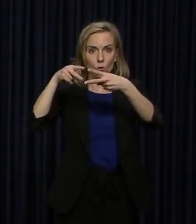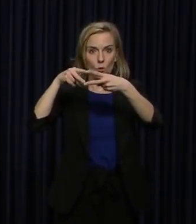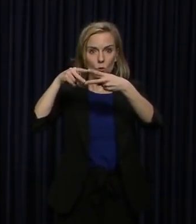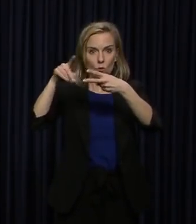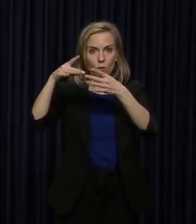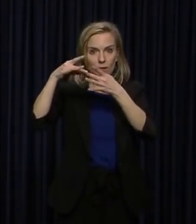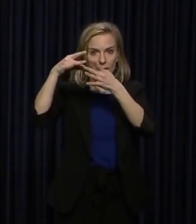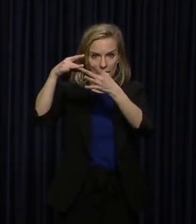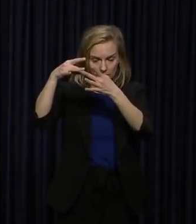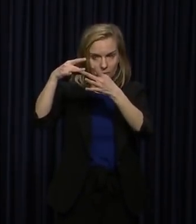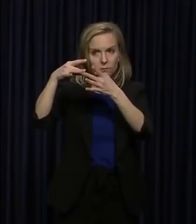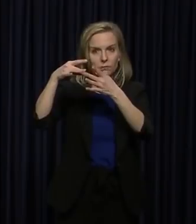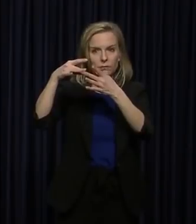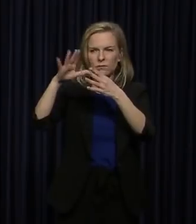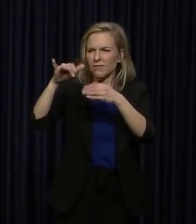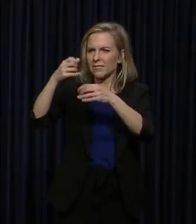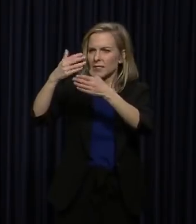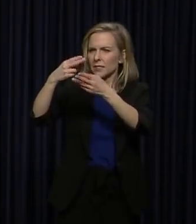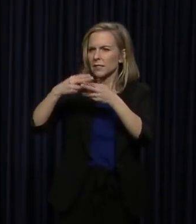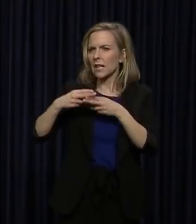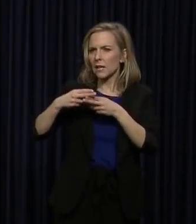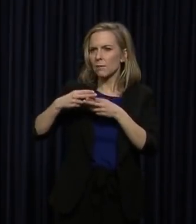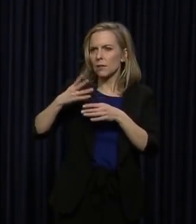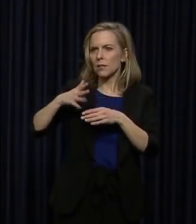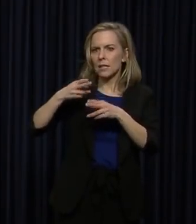infrastructure.